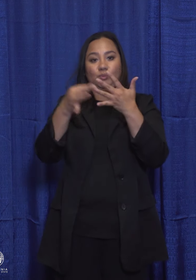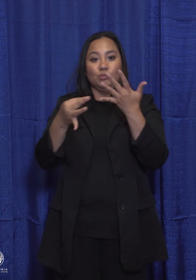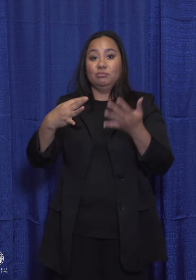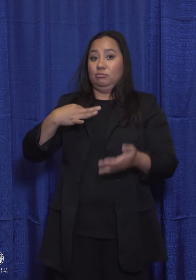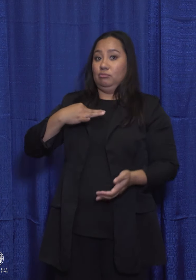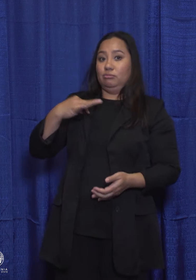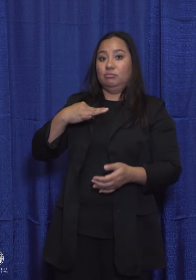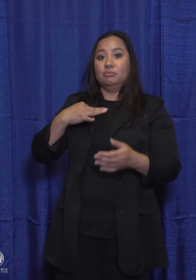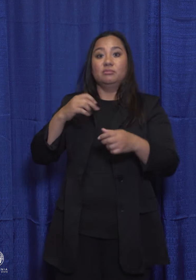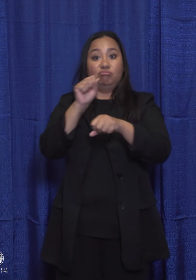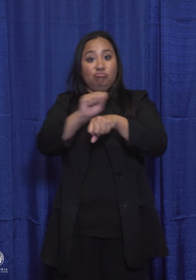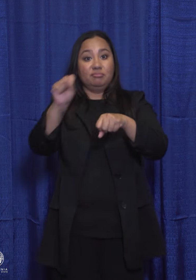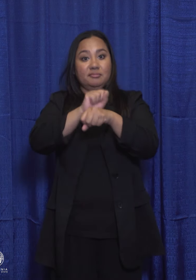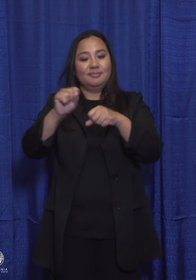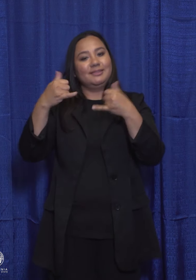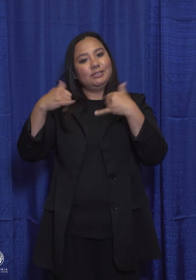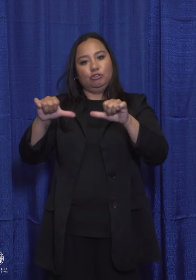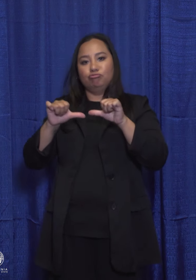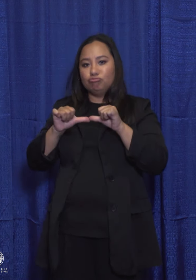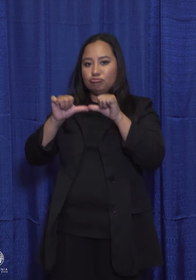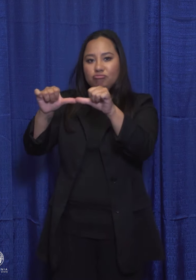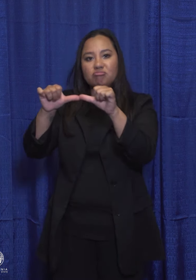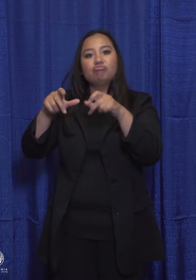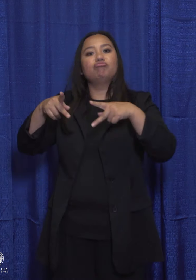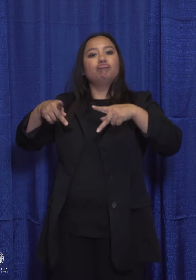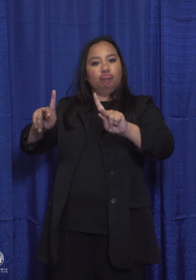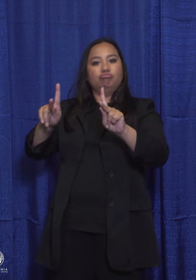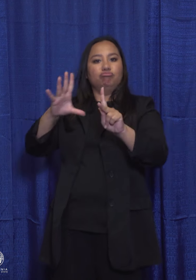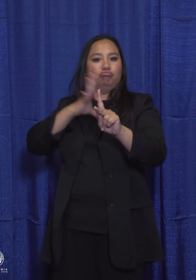continue to be allowed as punishment for crime.